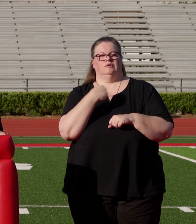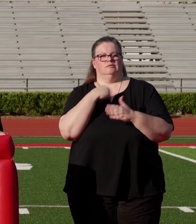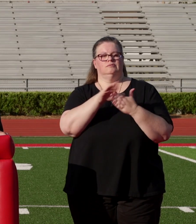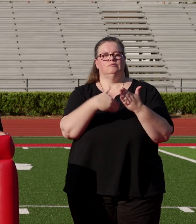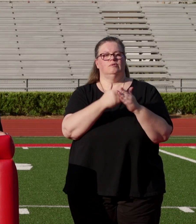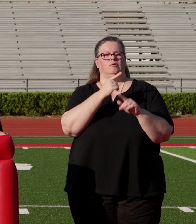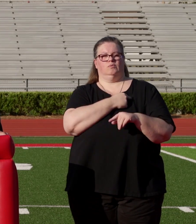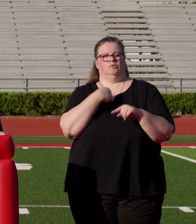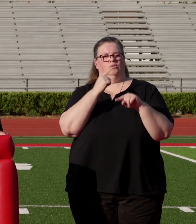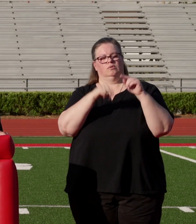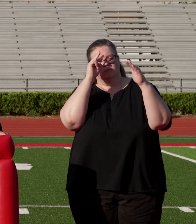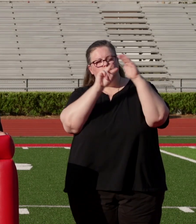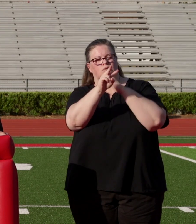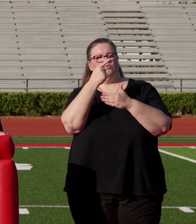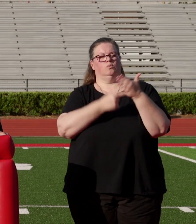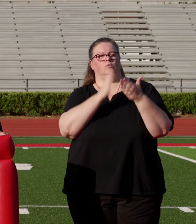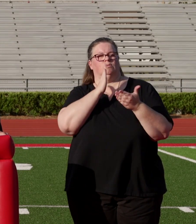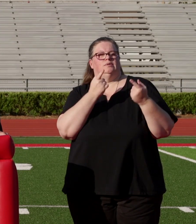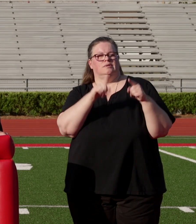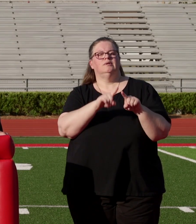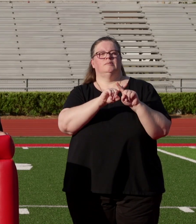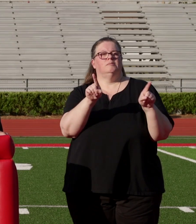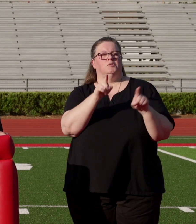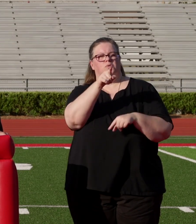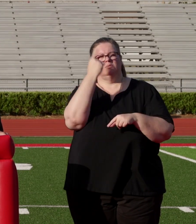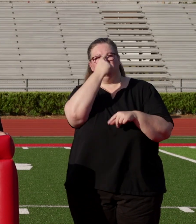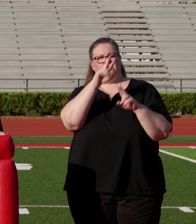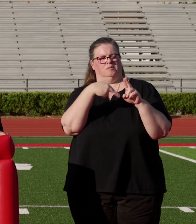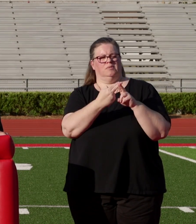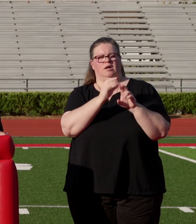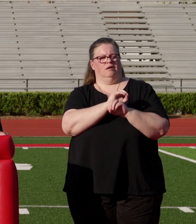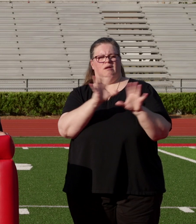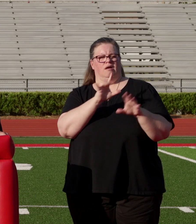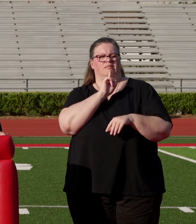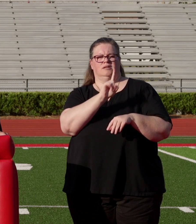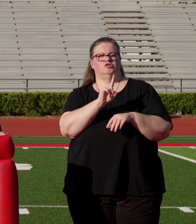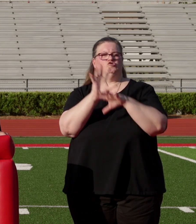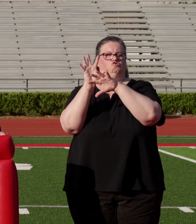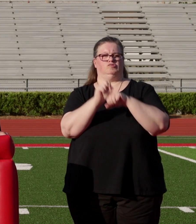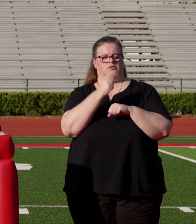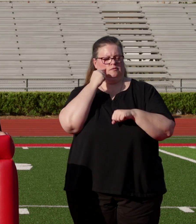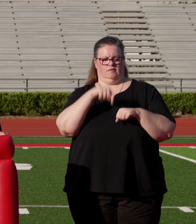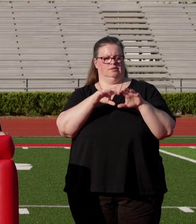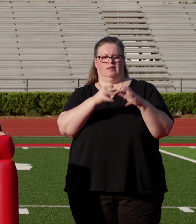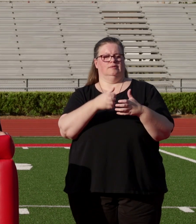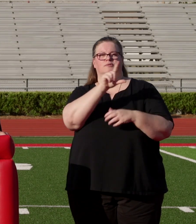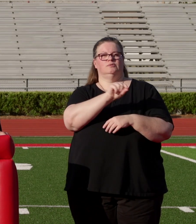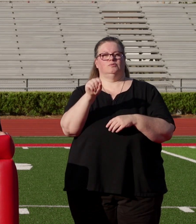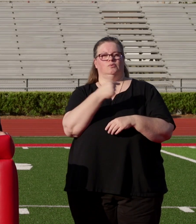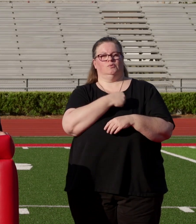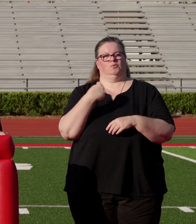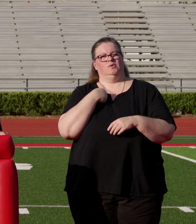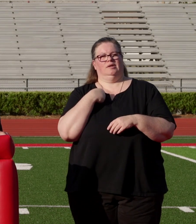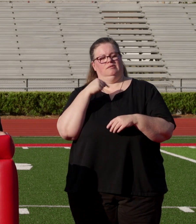predicted the circumstances we are in. And if you think about it, nothing has ever been traditional for the class of 2020. We have been